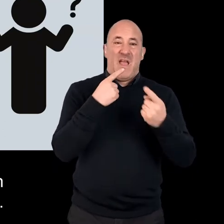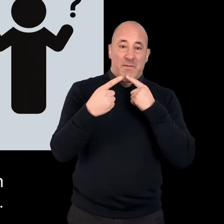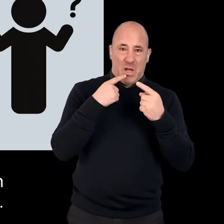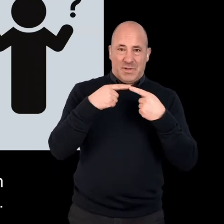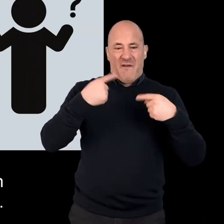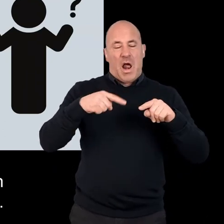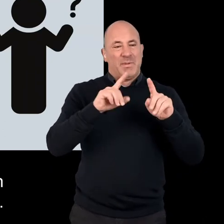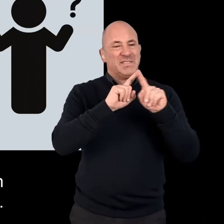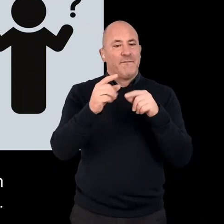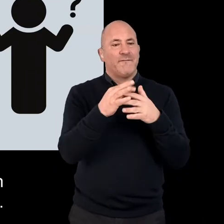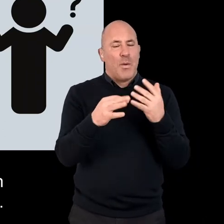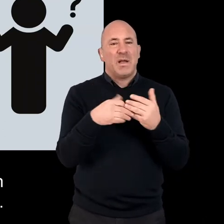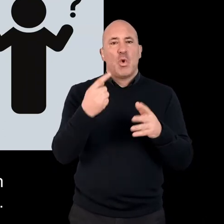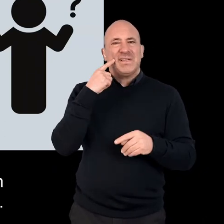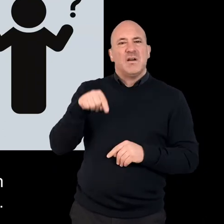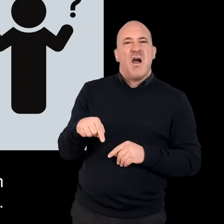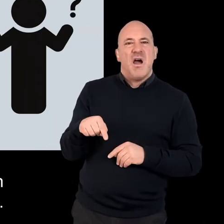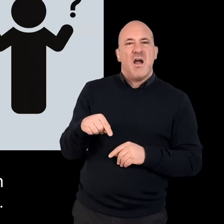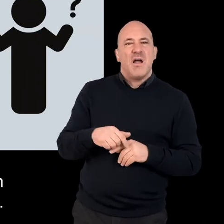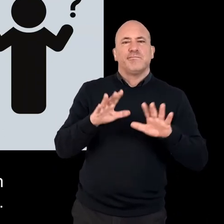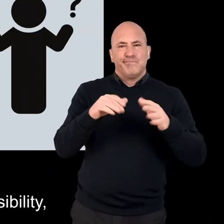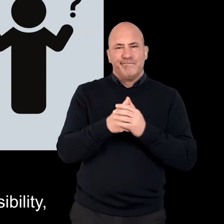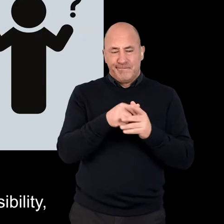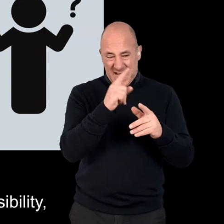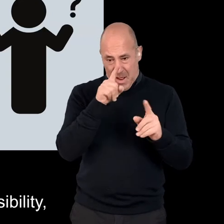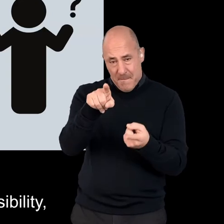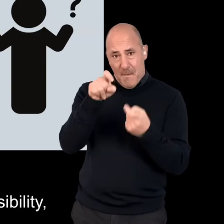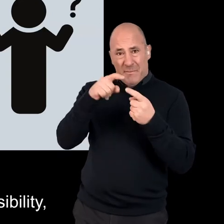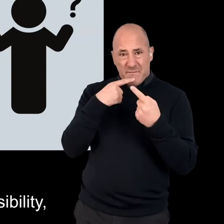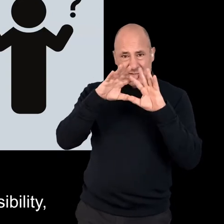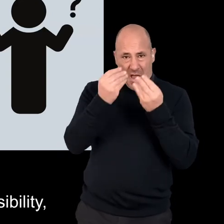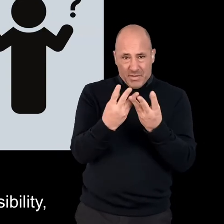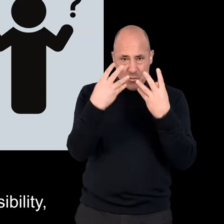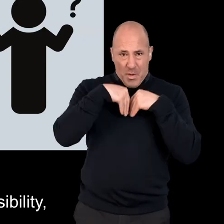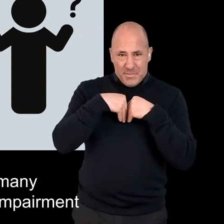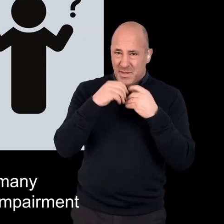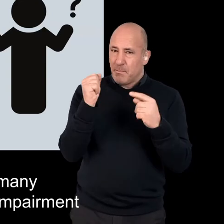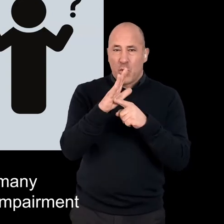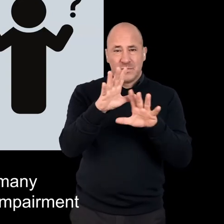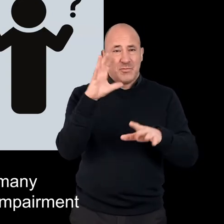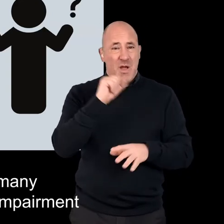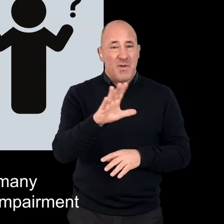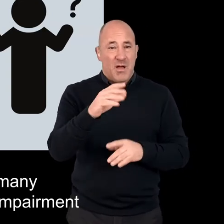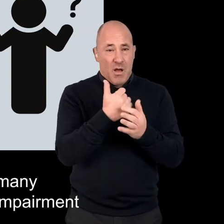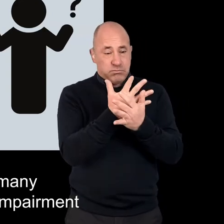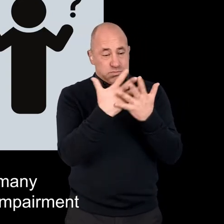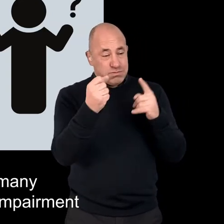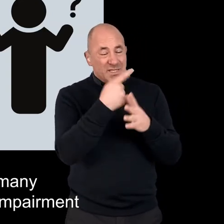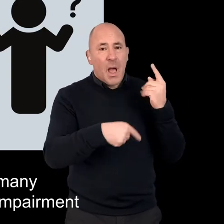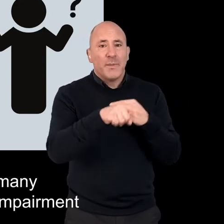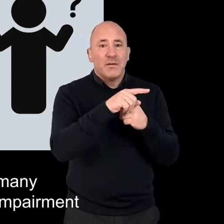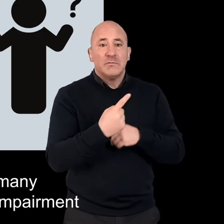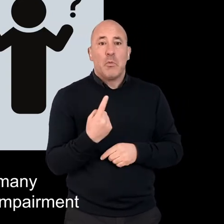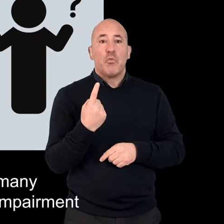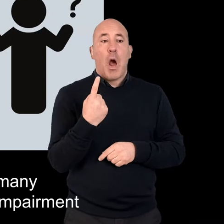information available in multiple formats. When it comes to ensuring accessibility, it's important to remember that